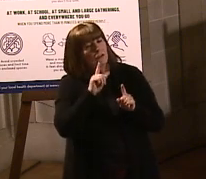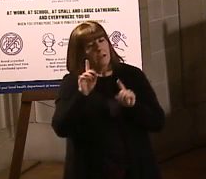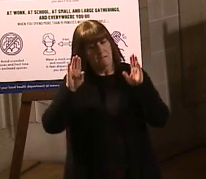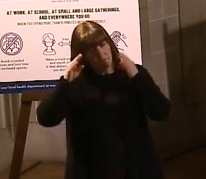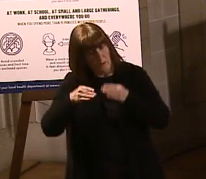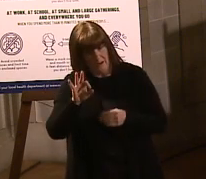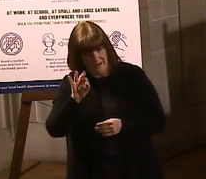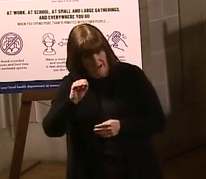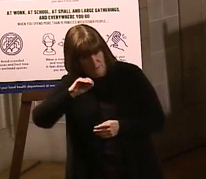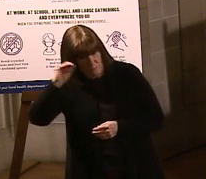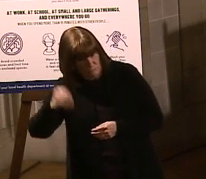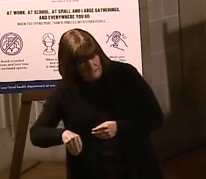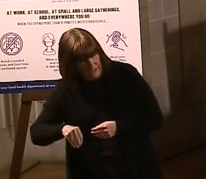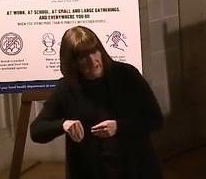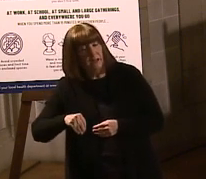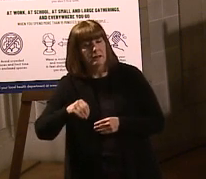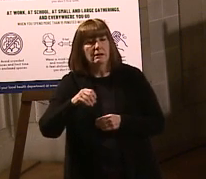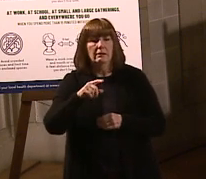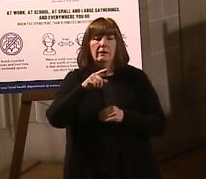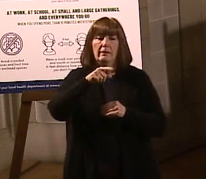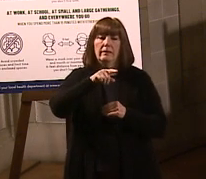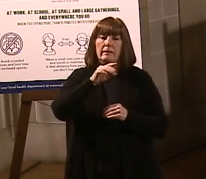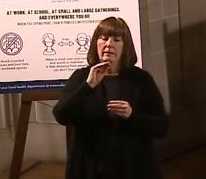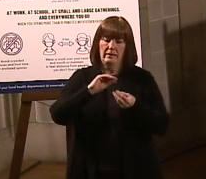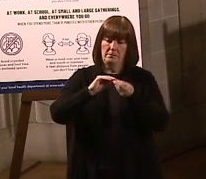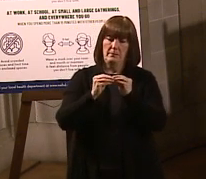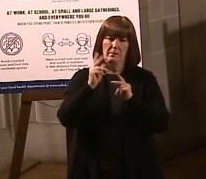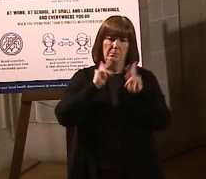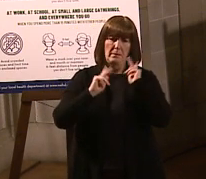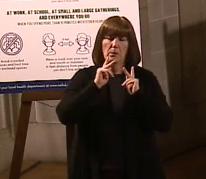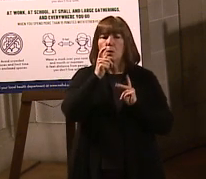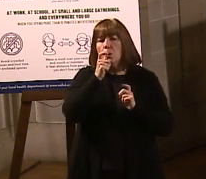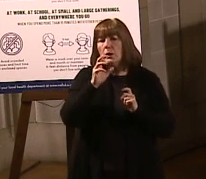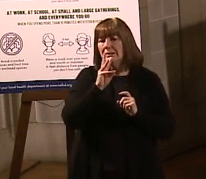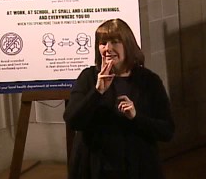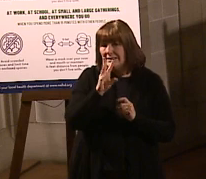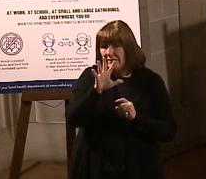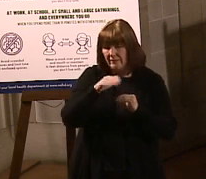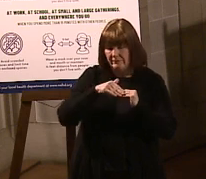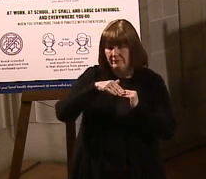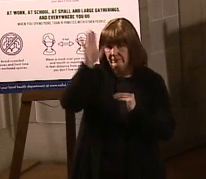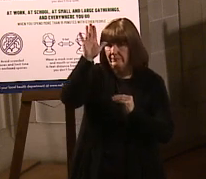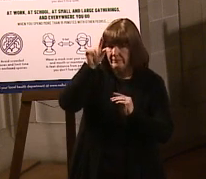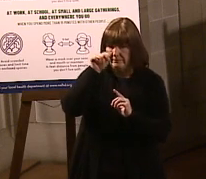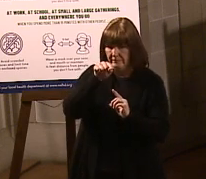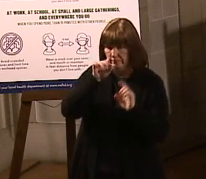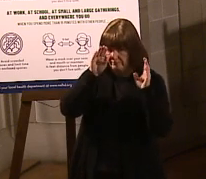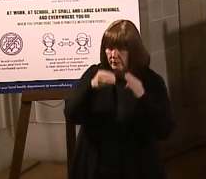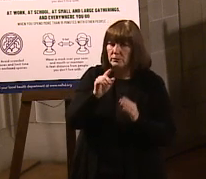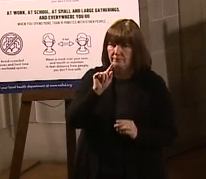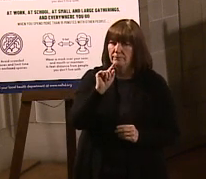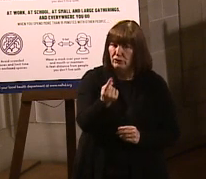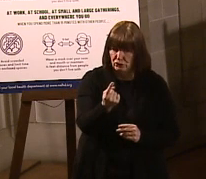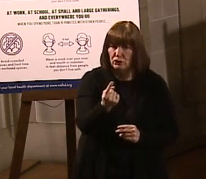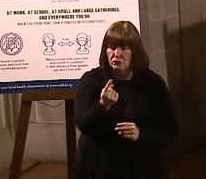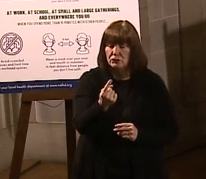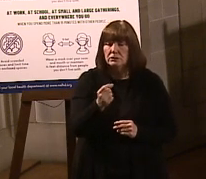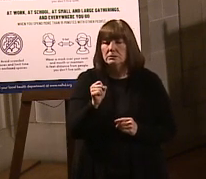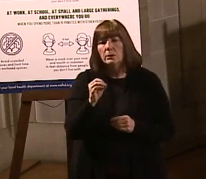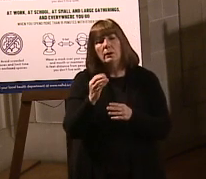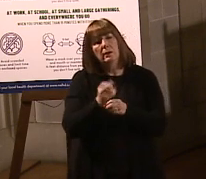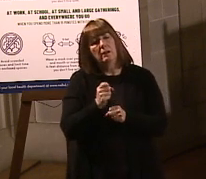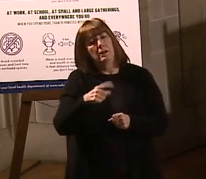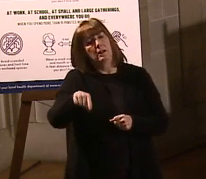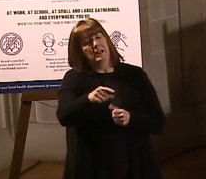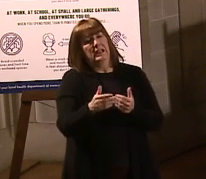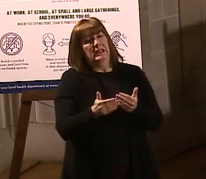% on that population that's going to be 65 years or older as a way to be able to get to the people who are going